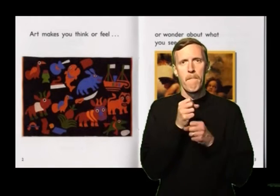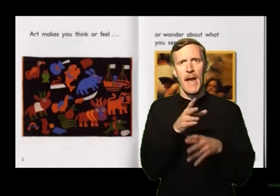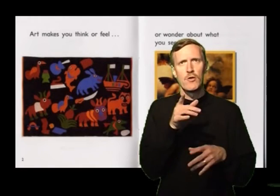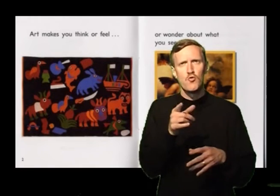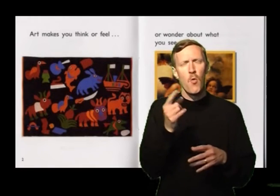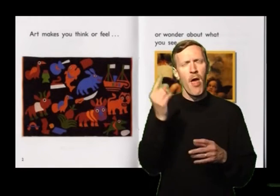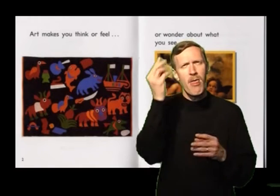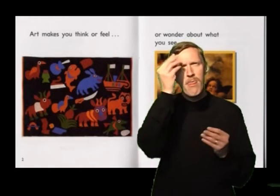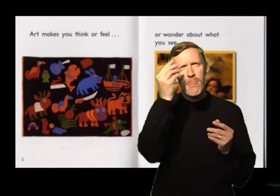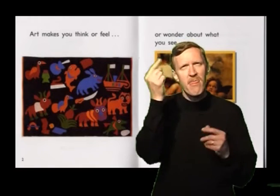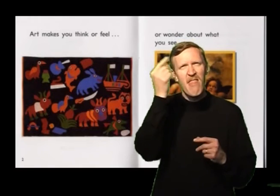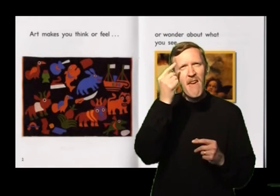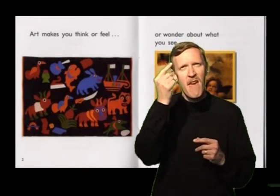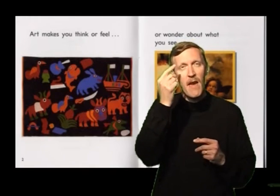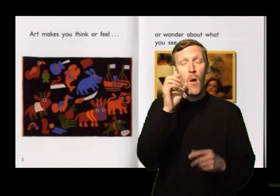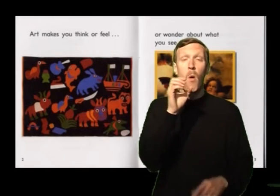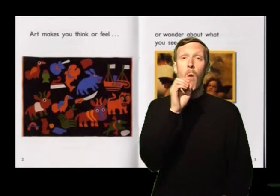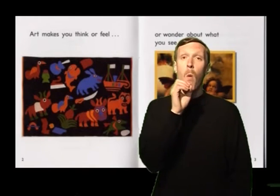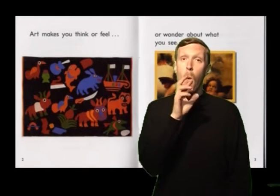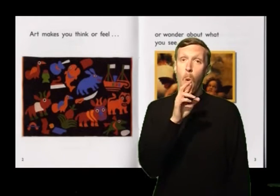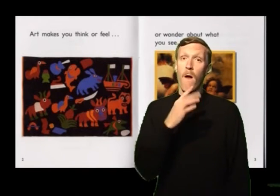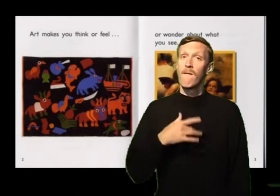Art makes you think or feel.